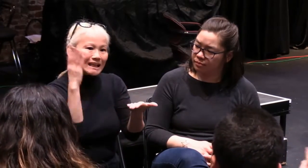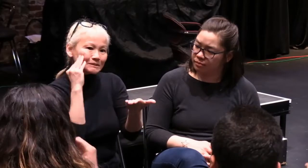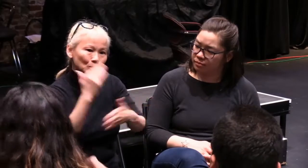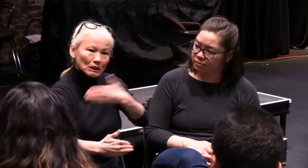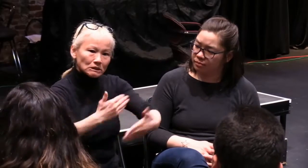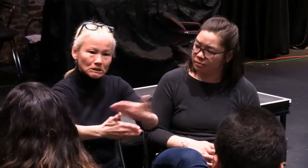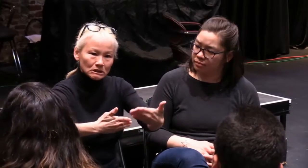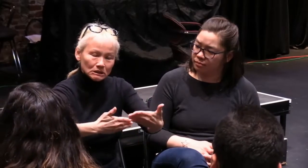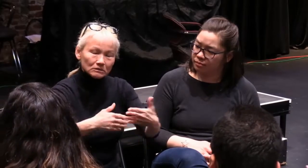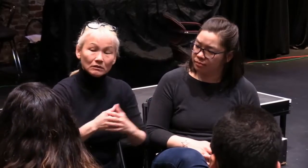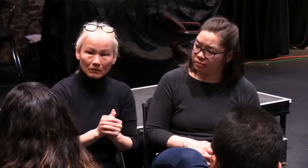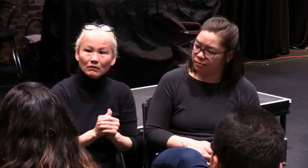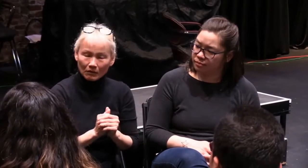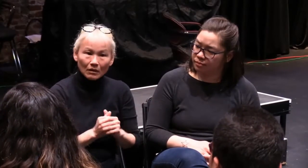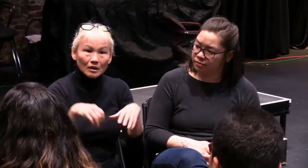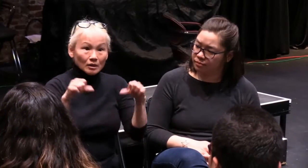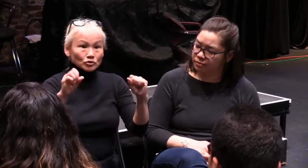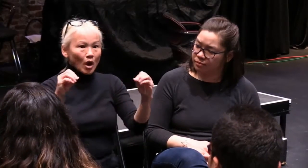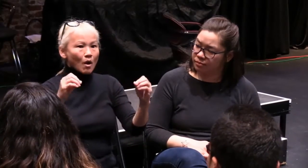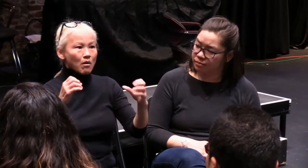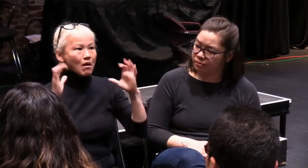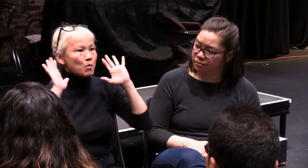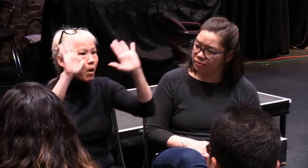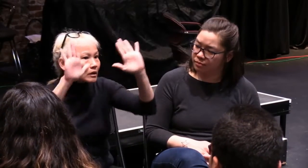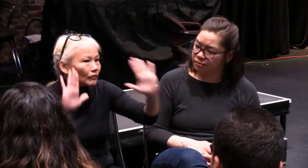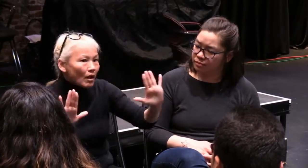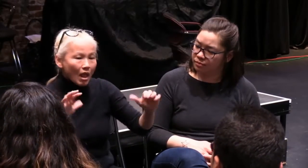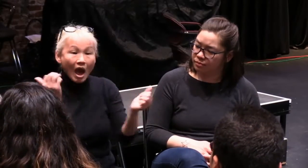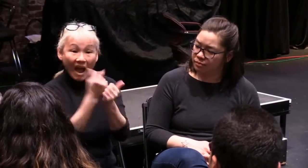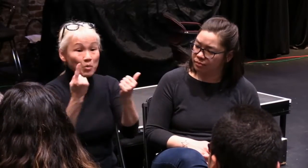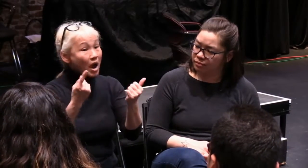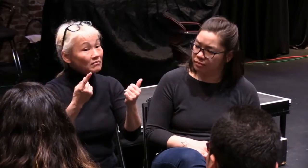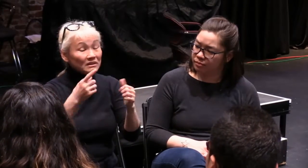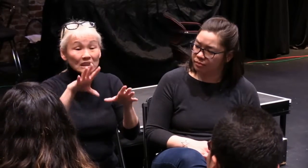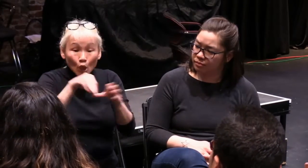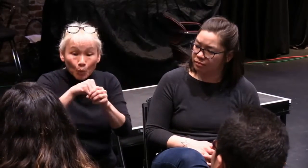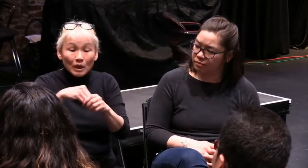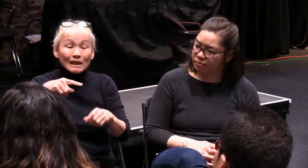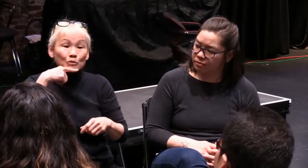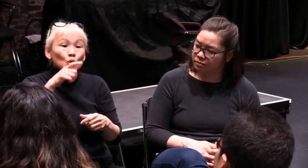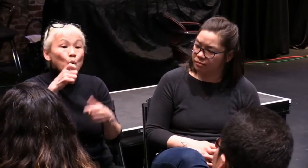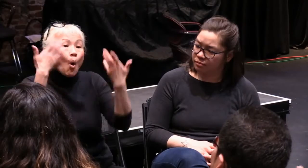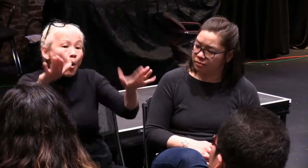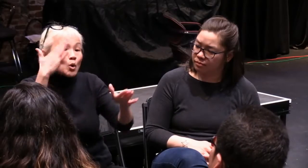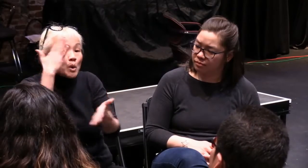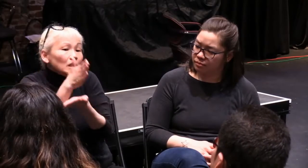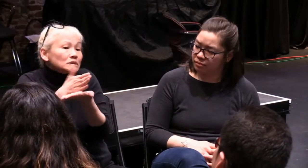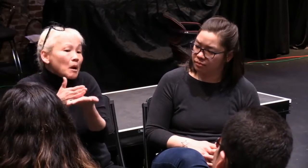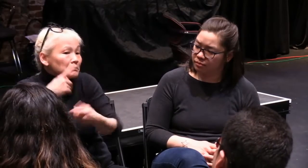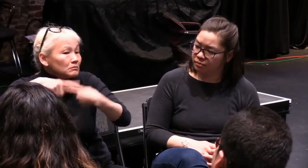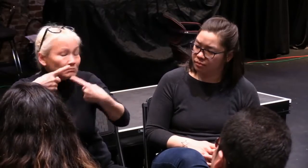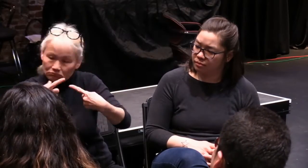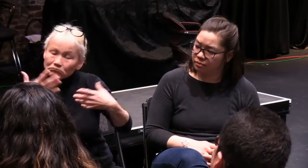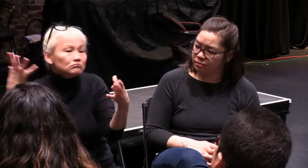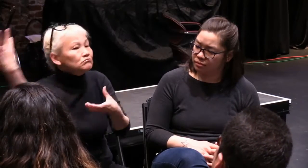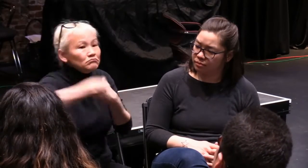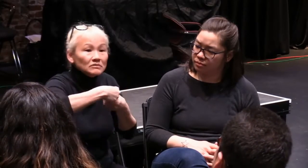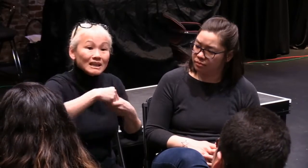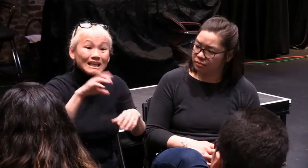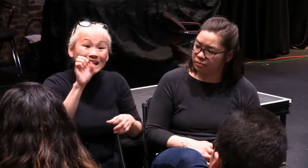instruction as a part of the day, so that the hearing actors, apart from